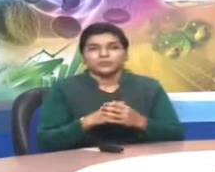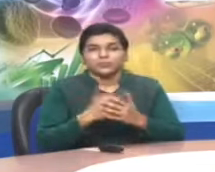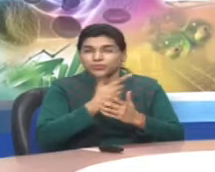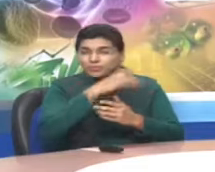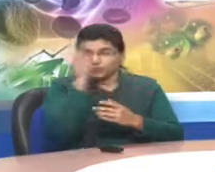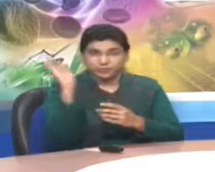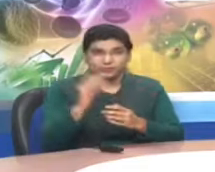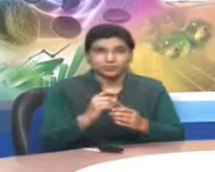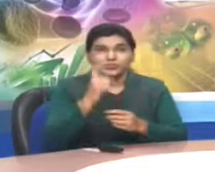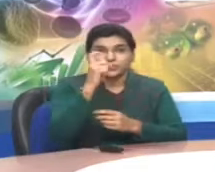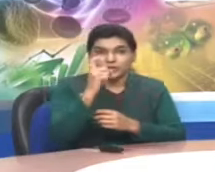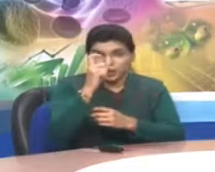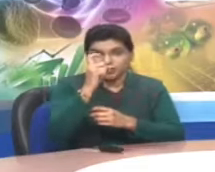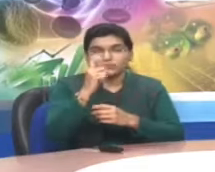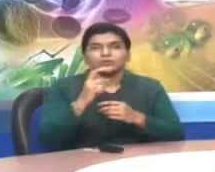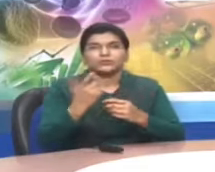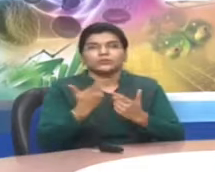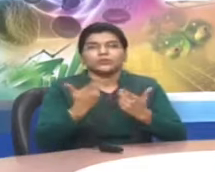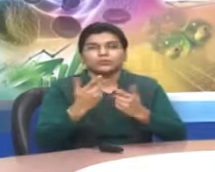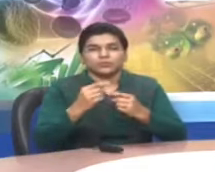Seventh word is bumps.